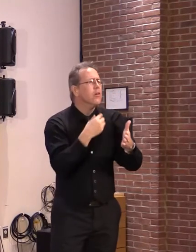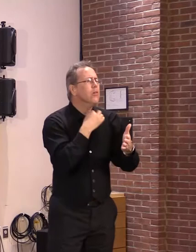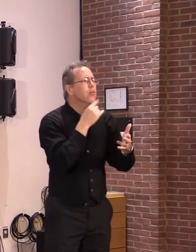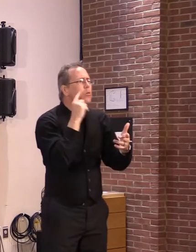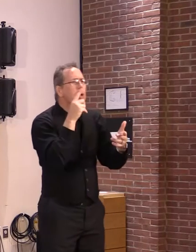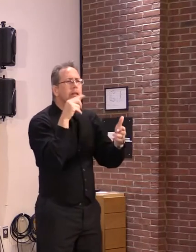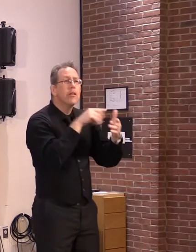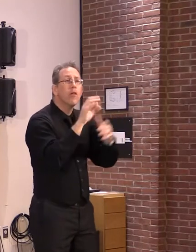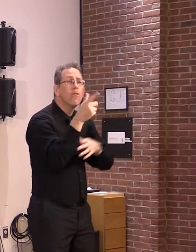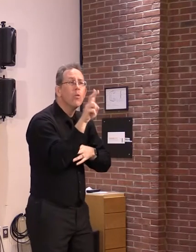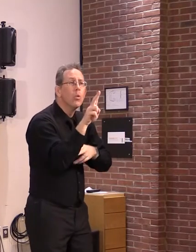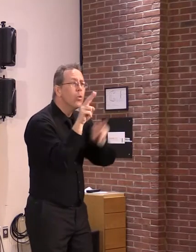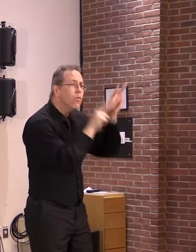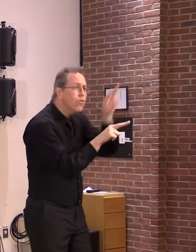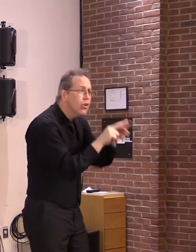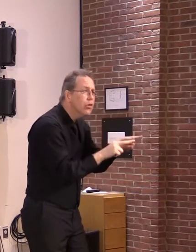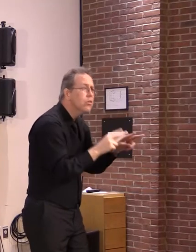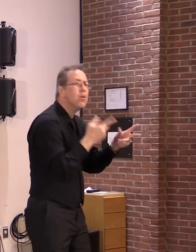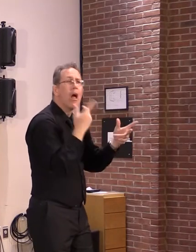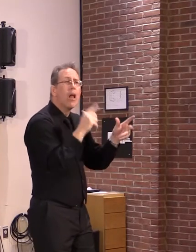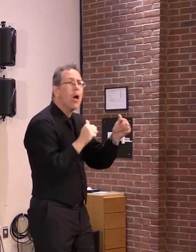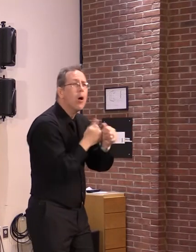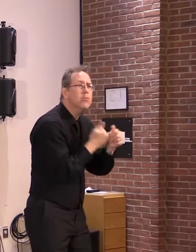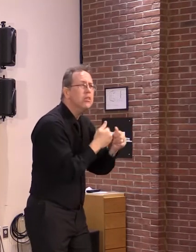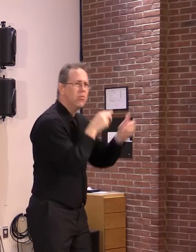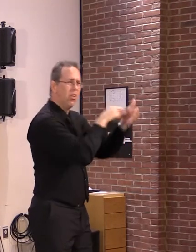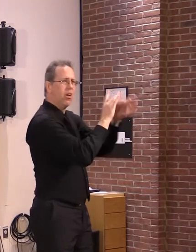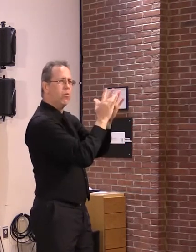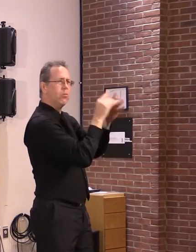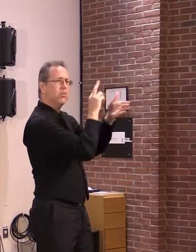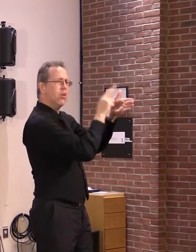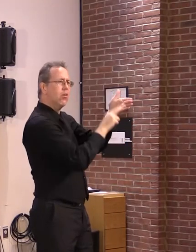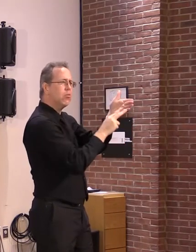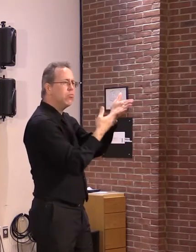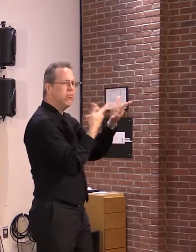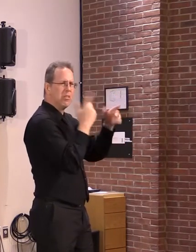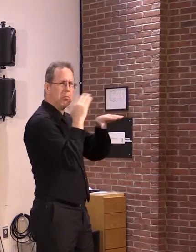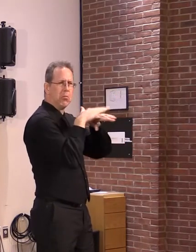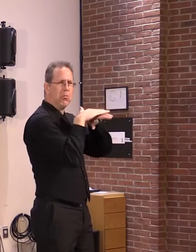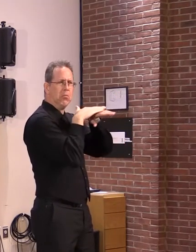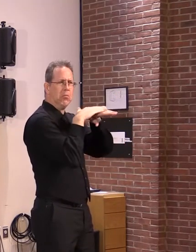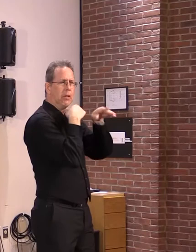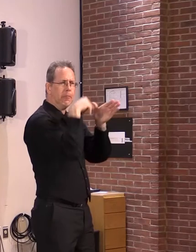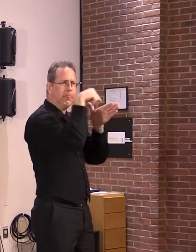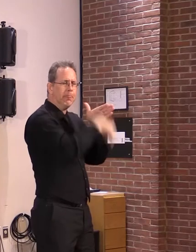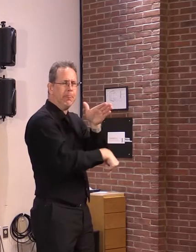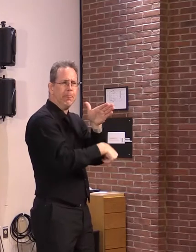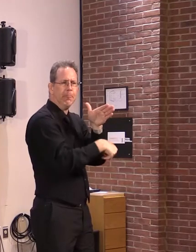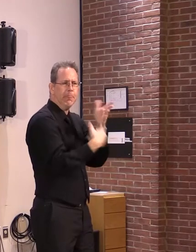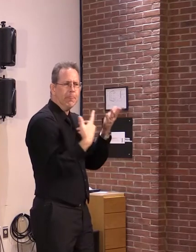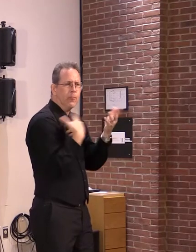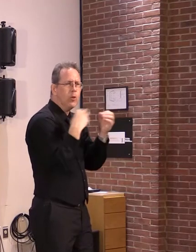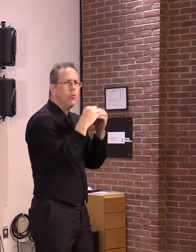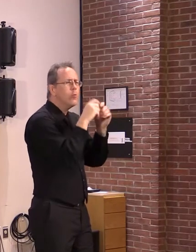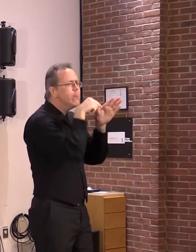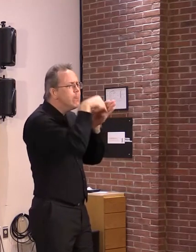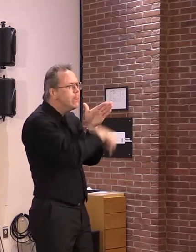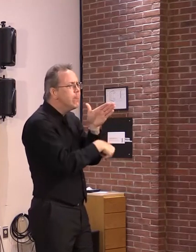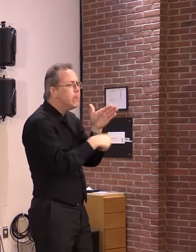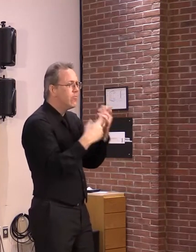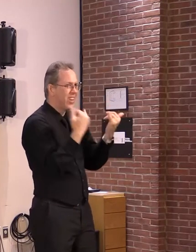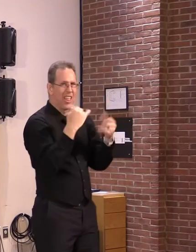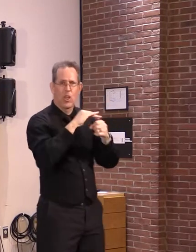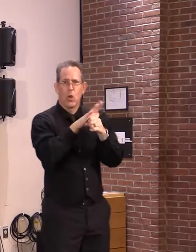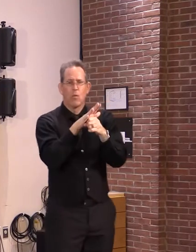of surveillance updates you have published are not nearly as extensive as the COVID case dashboard currently is,